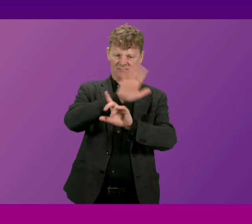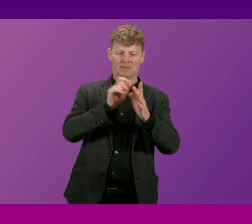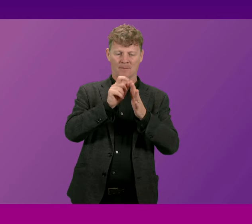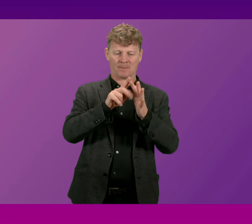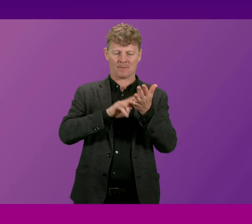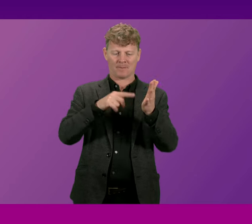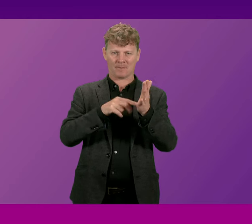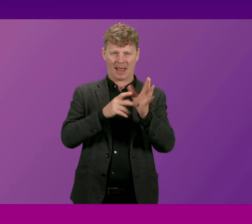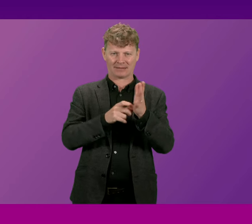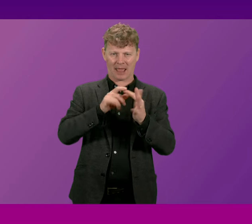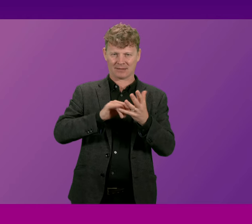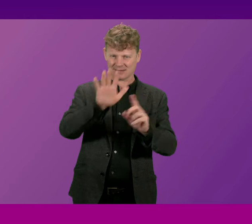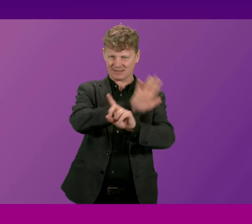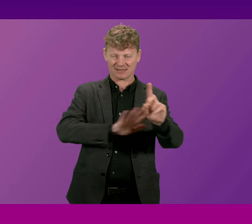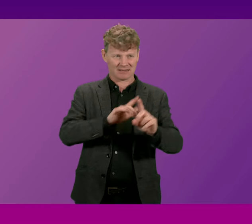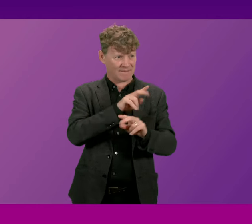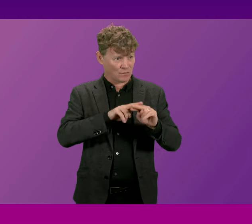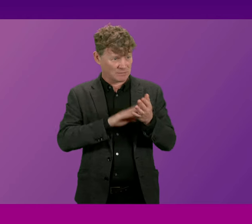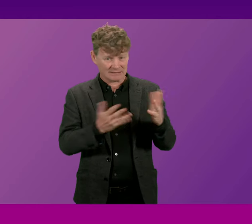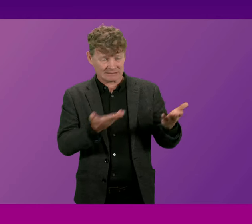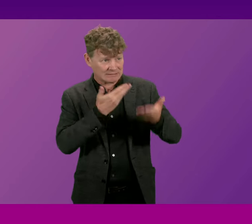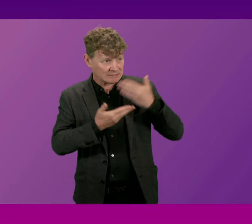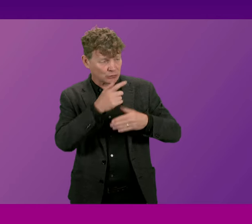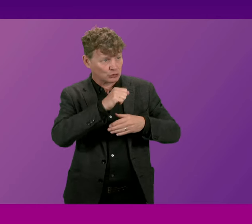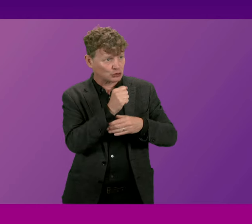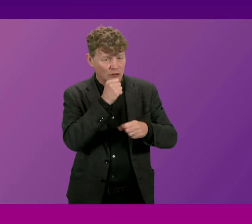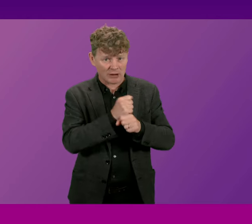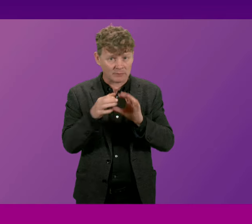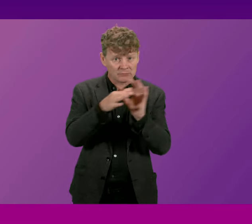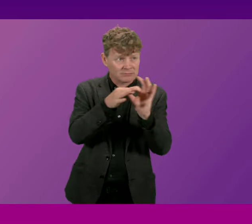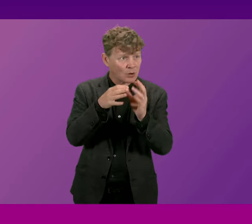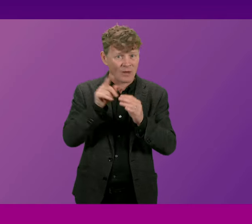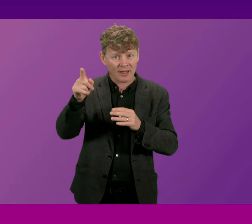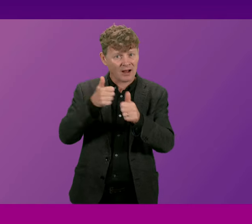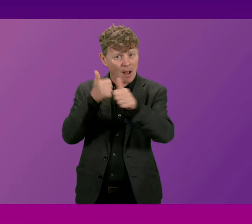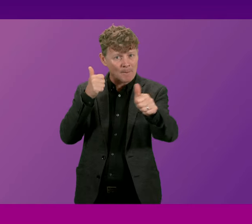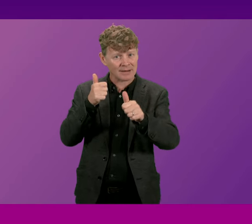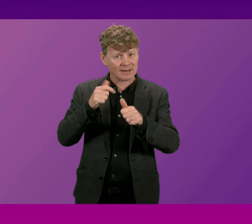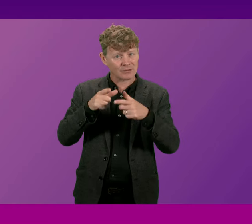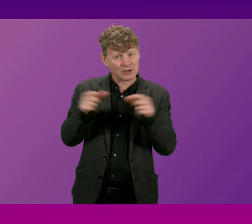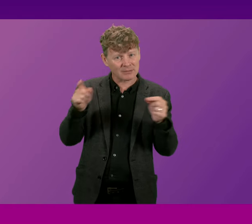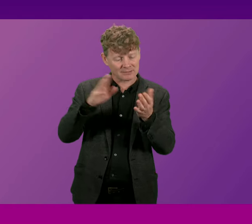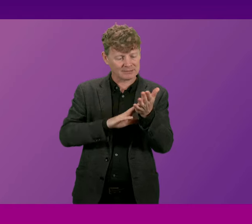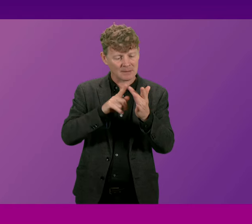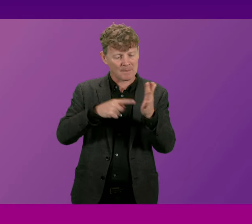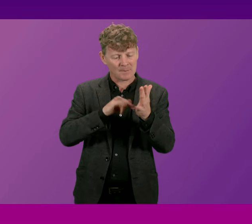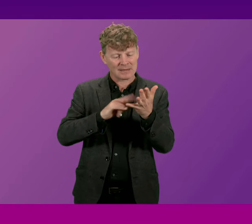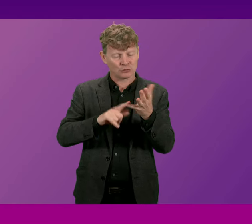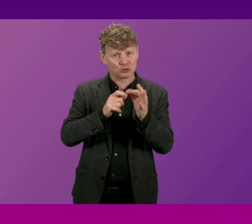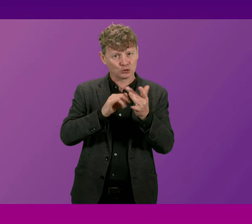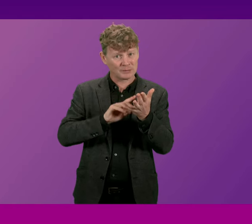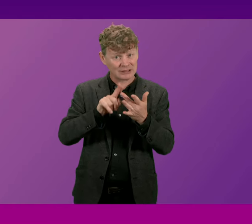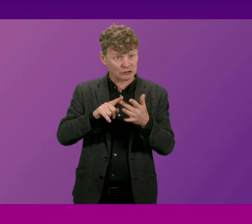the First Minister outline what engagement the Scottish Government has had with Mitsubishi and what support is in place for those at risk of